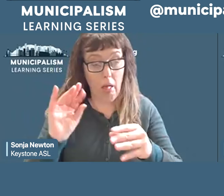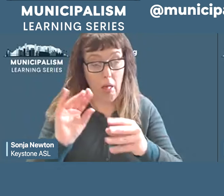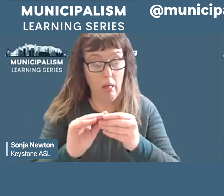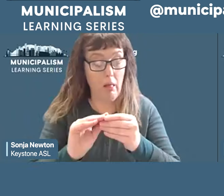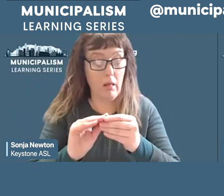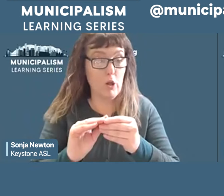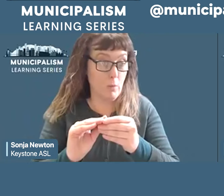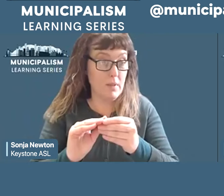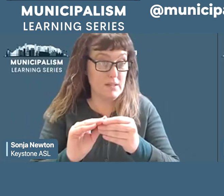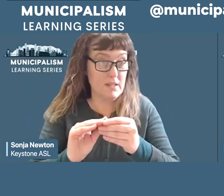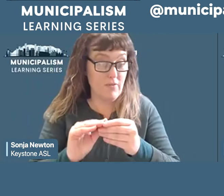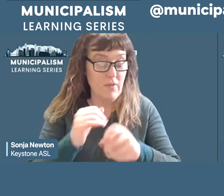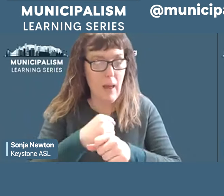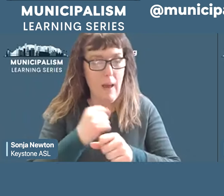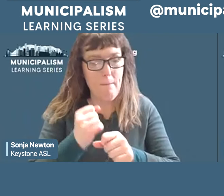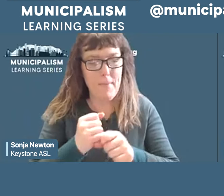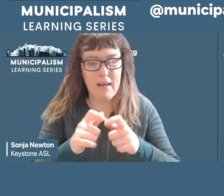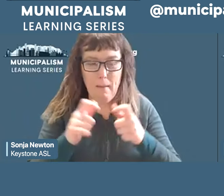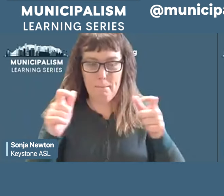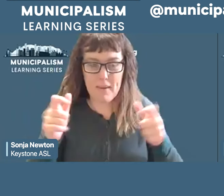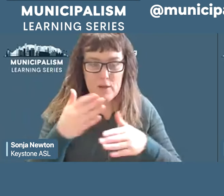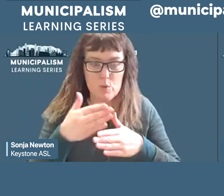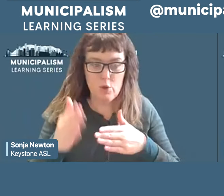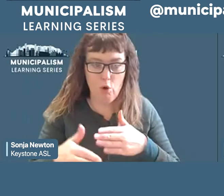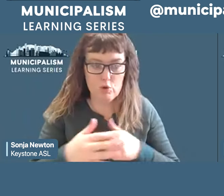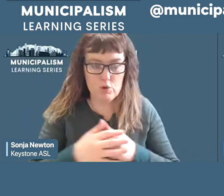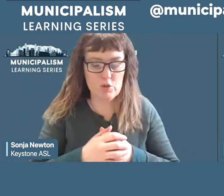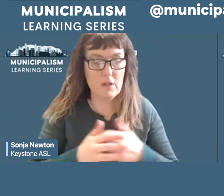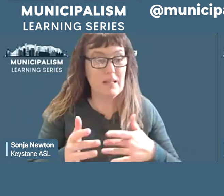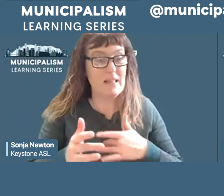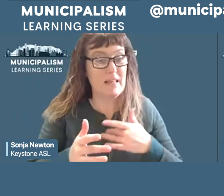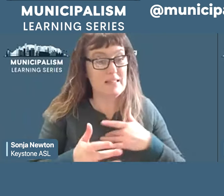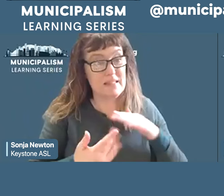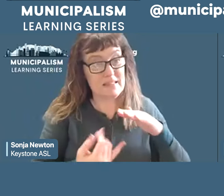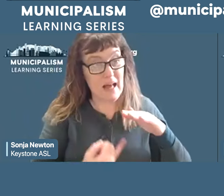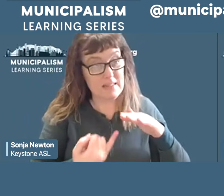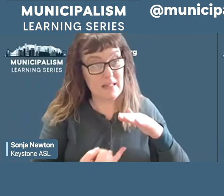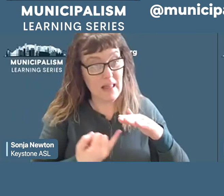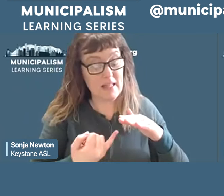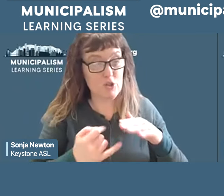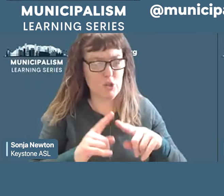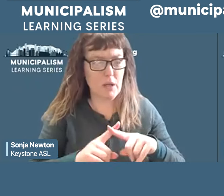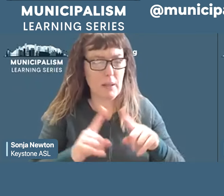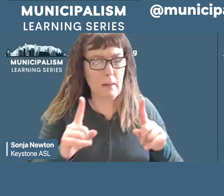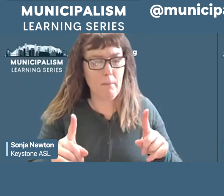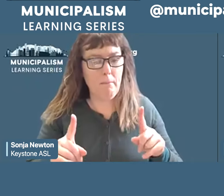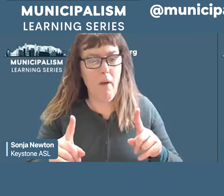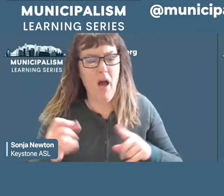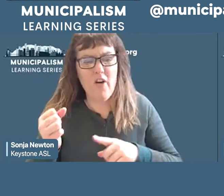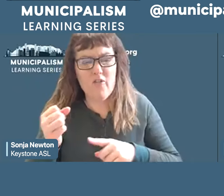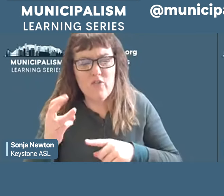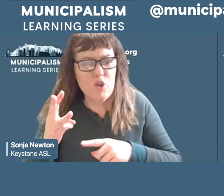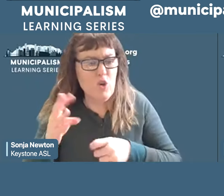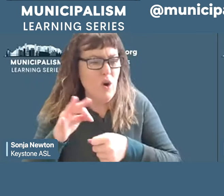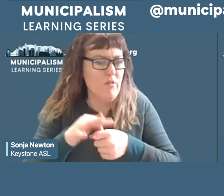There is a sense of isolation when only a few socialists are elected to local councils, or when the percentage